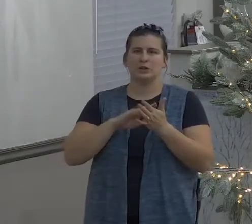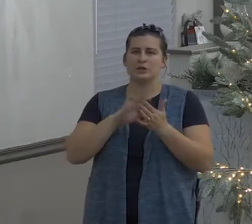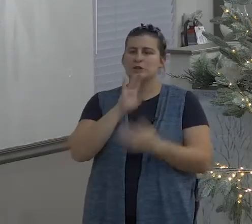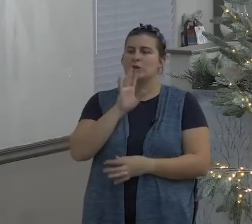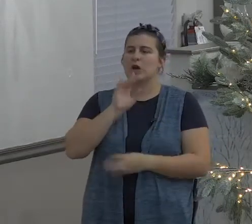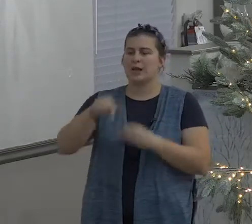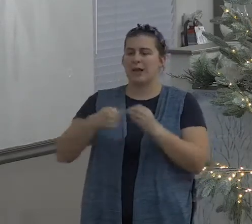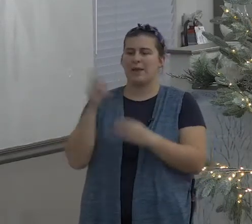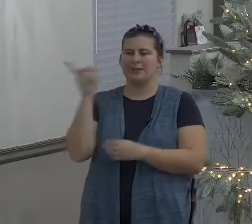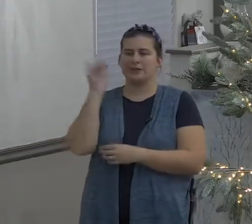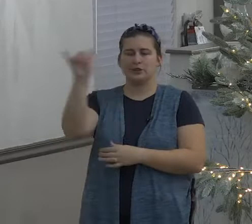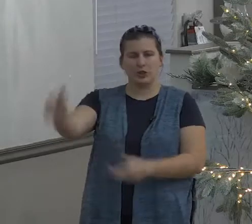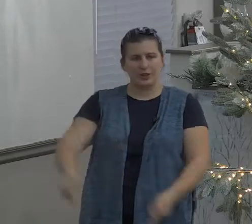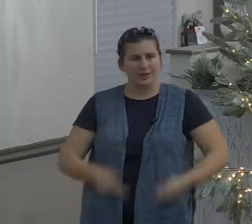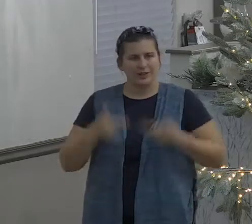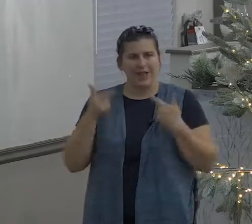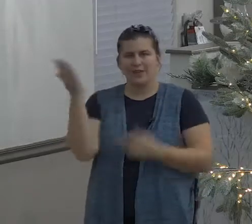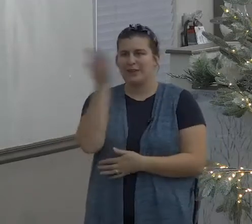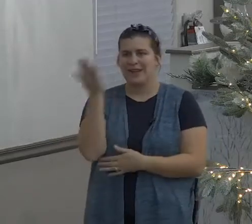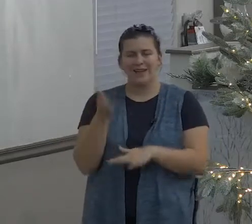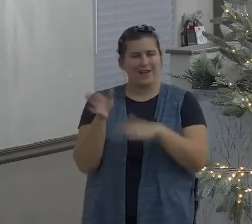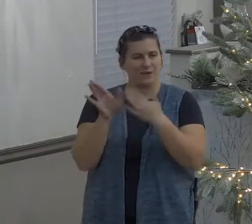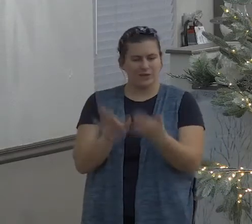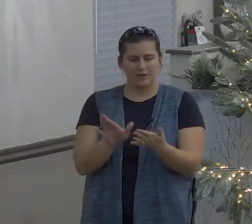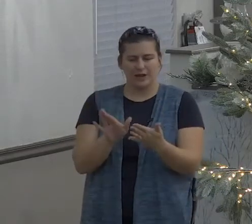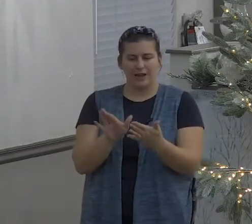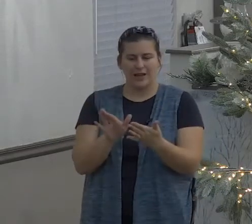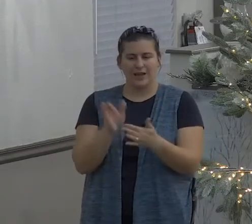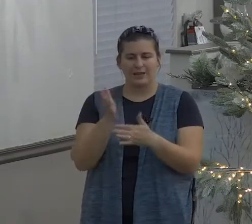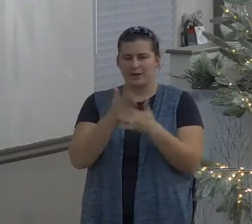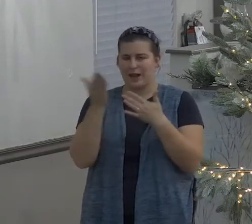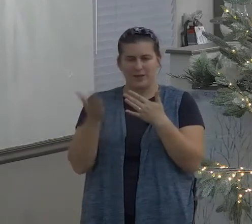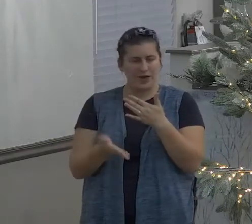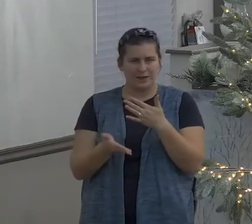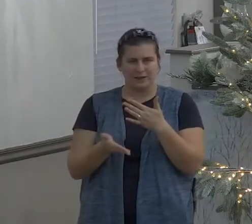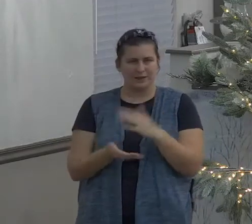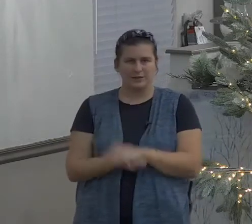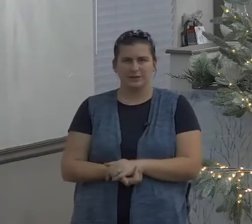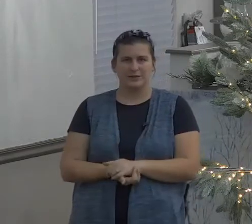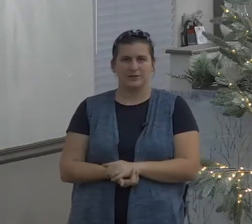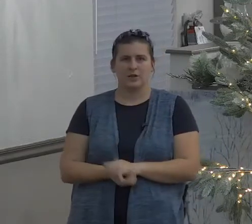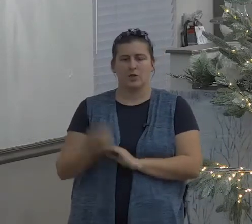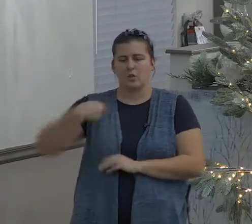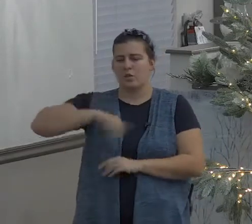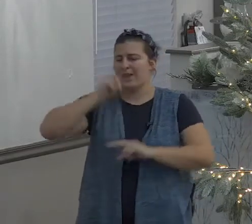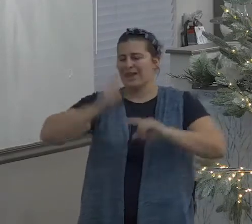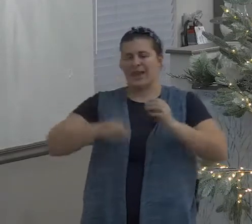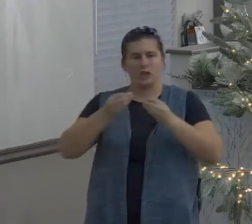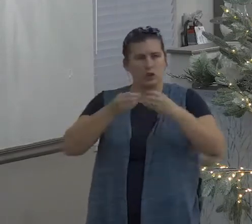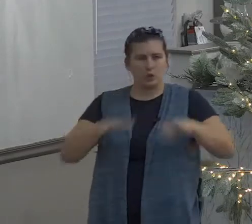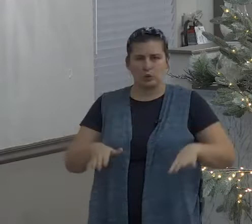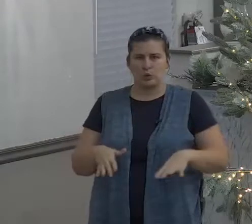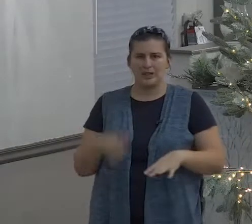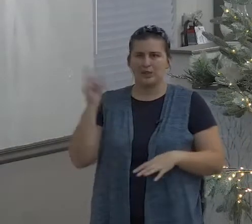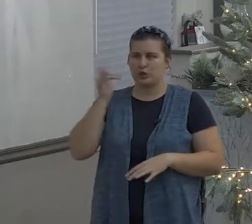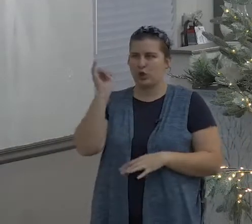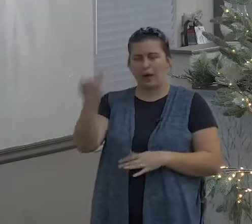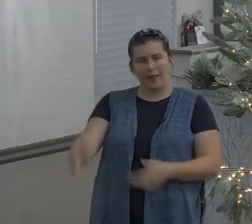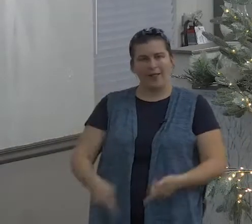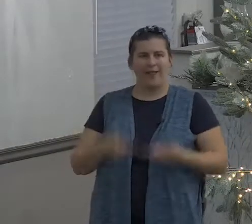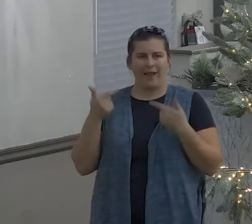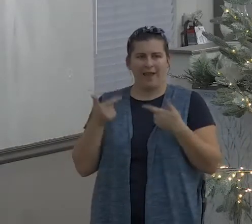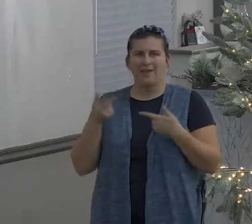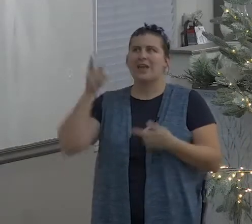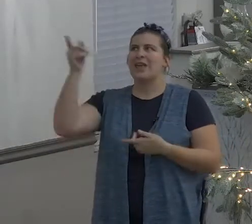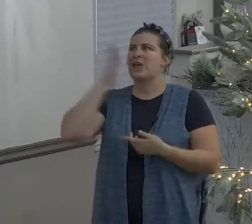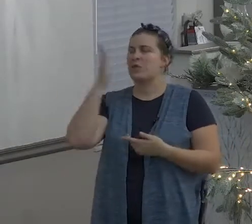and then the psalmist says and I will dwell in the house of the Lord forever eternal life can